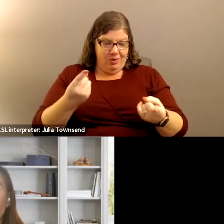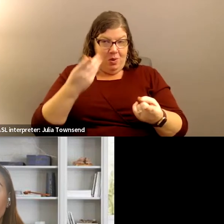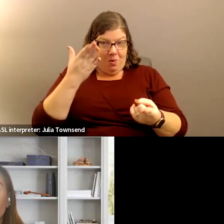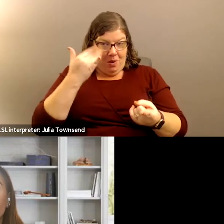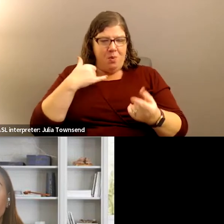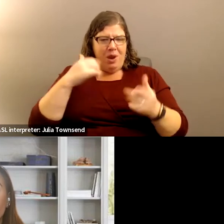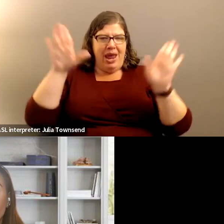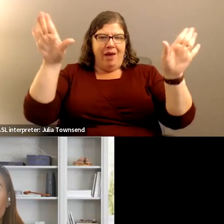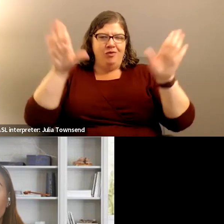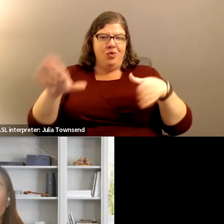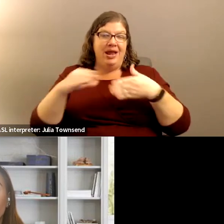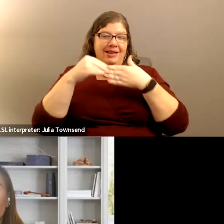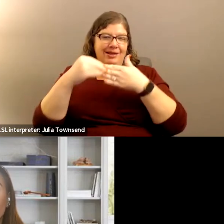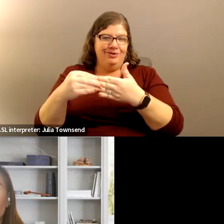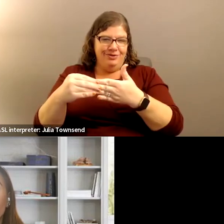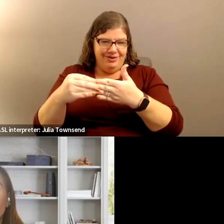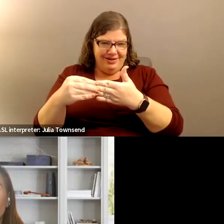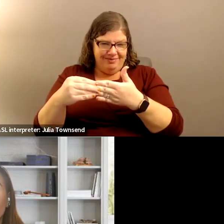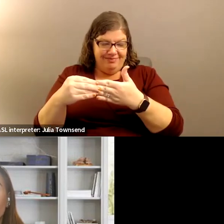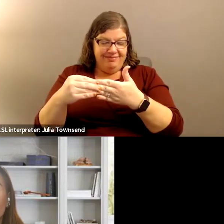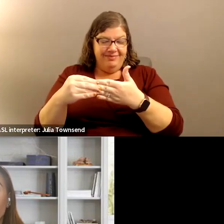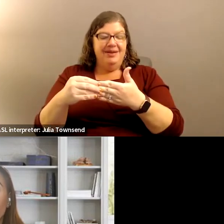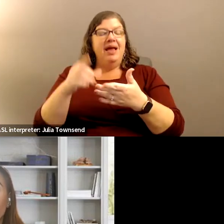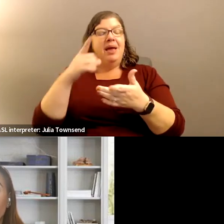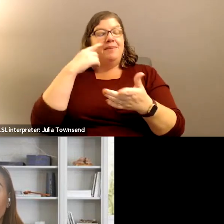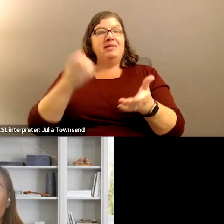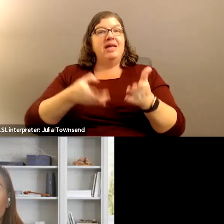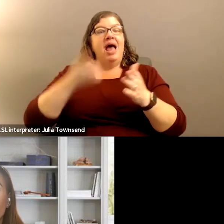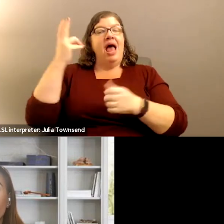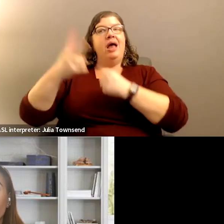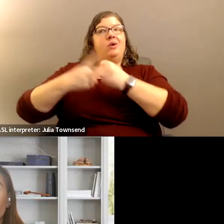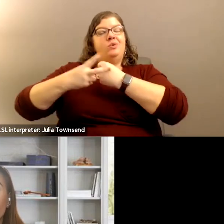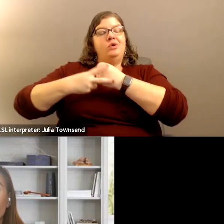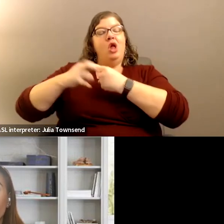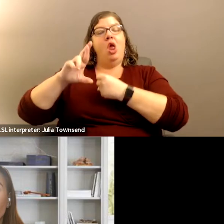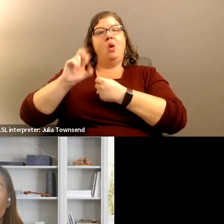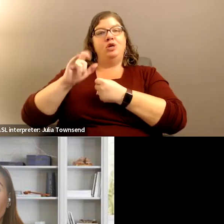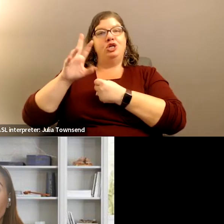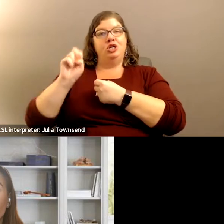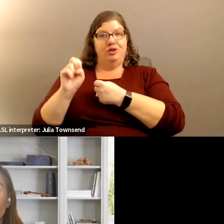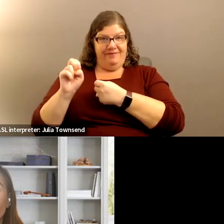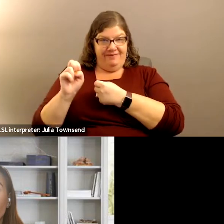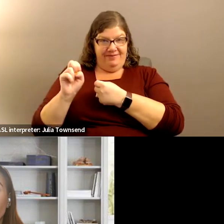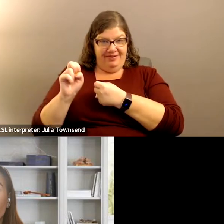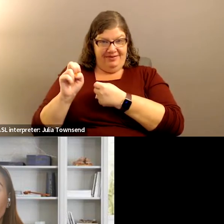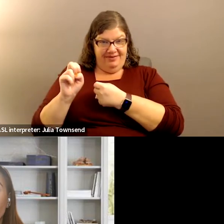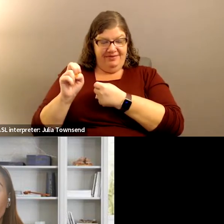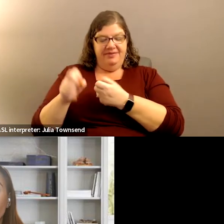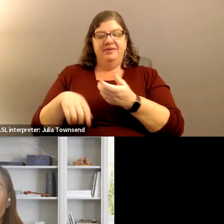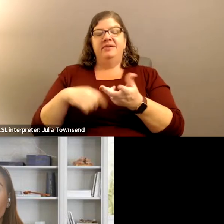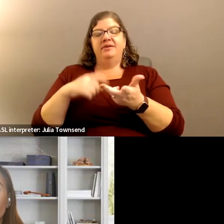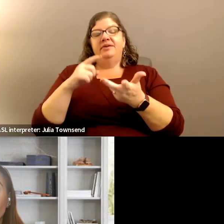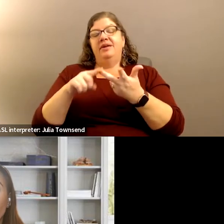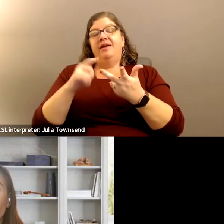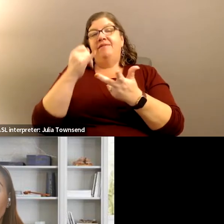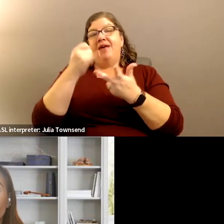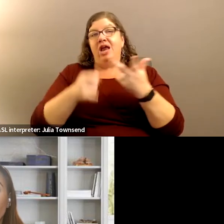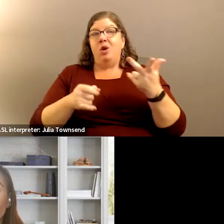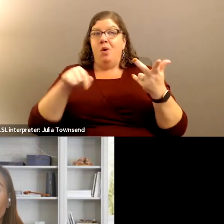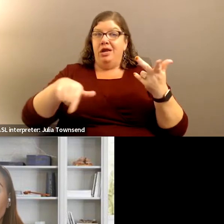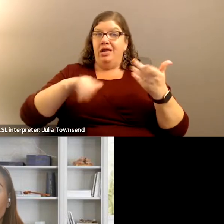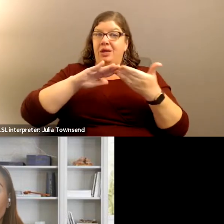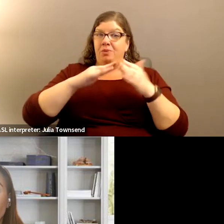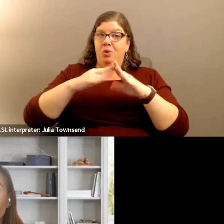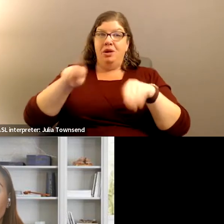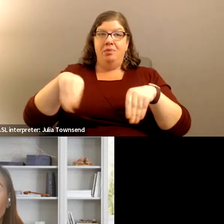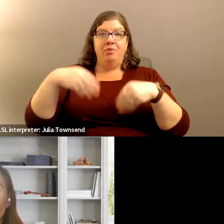great leadership, and due to our high reserves. And then the final one was the fact that our community